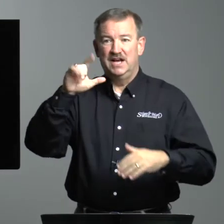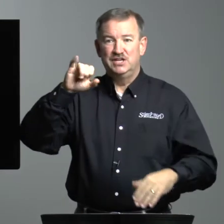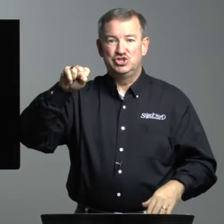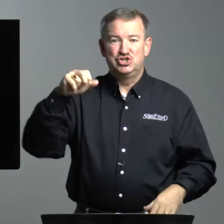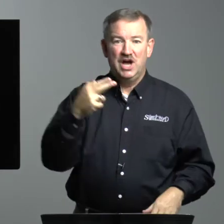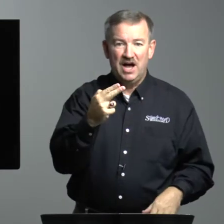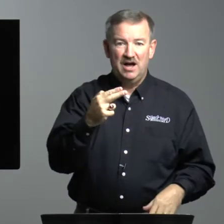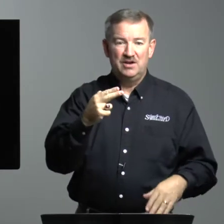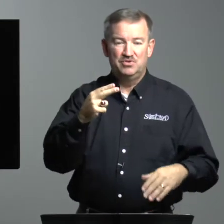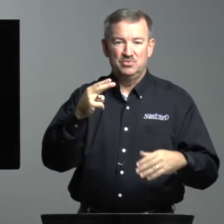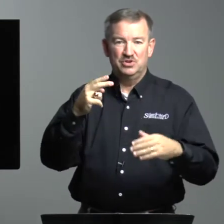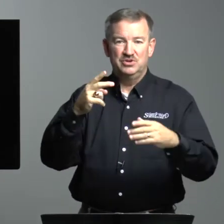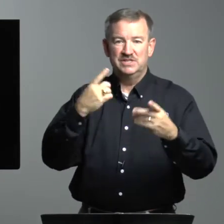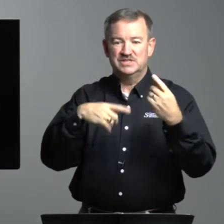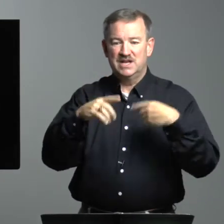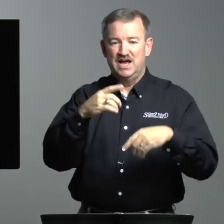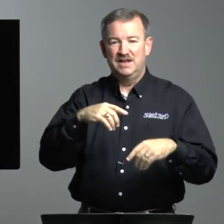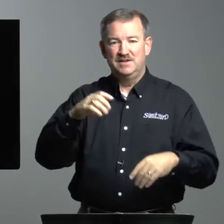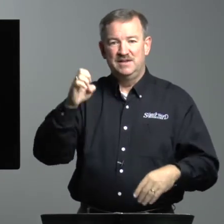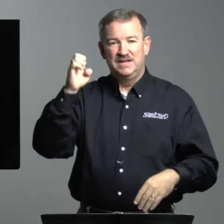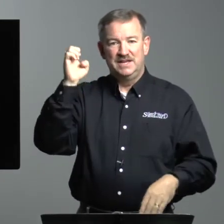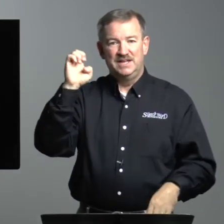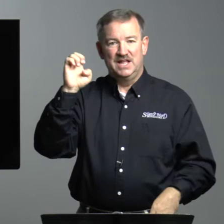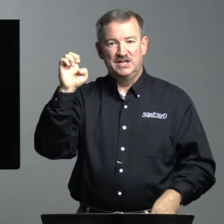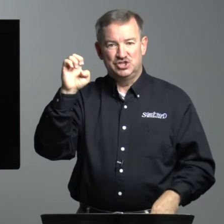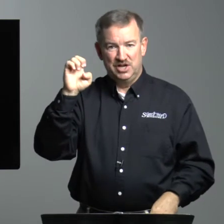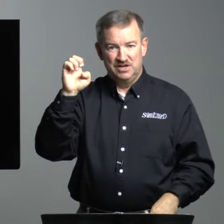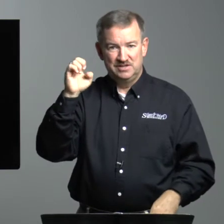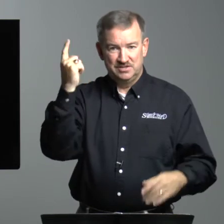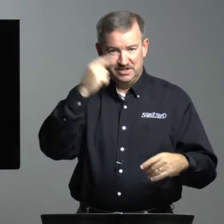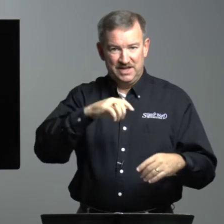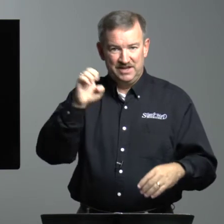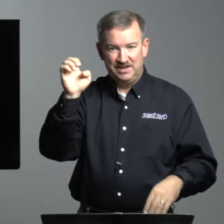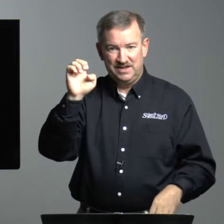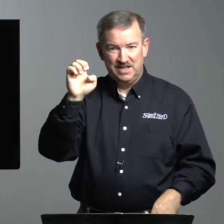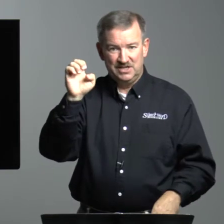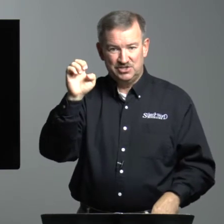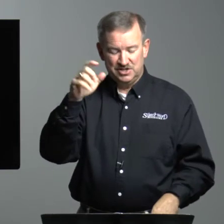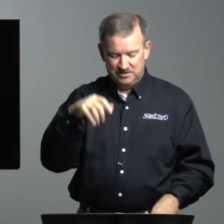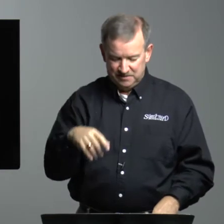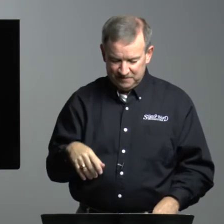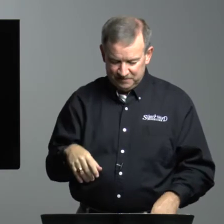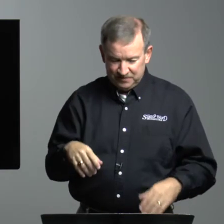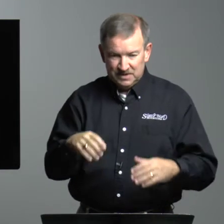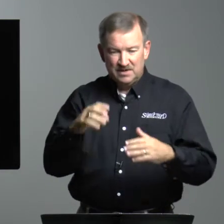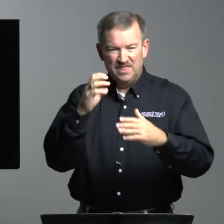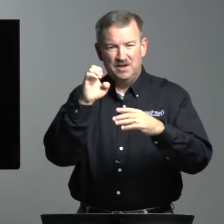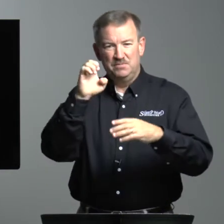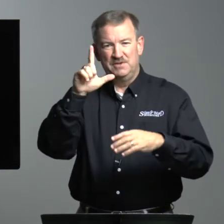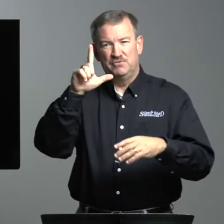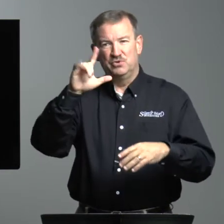Elisha. We're going to sign Elisha today. Elisha. That will be for